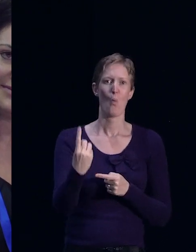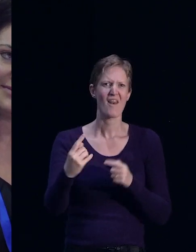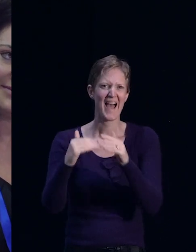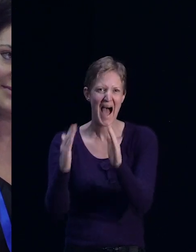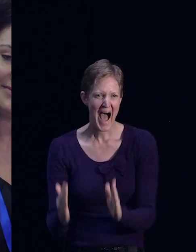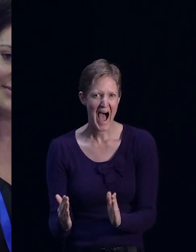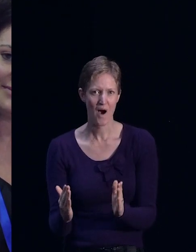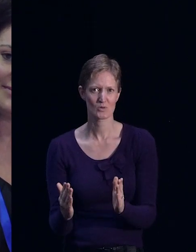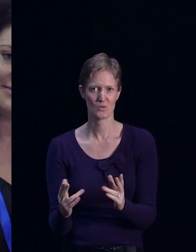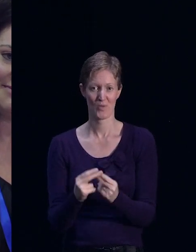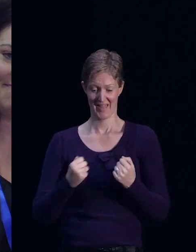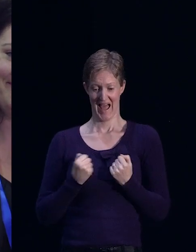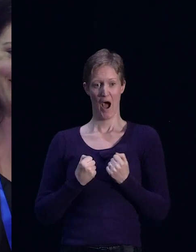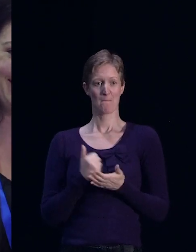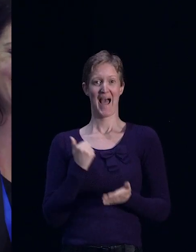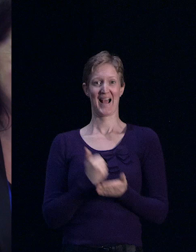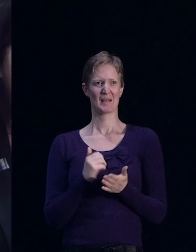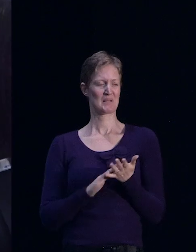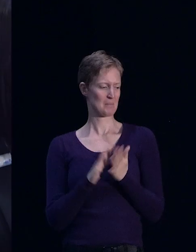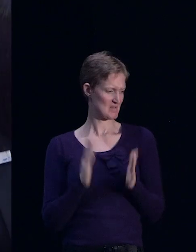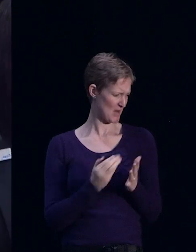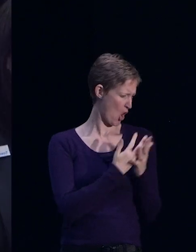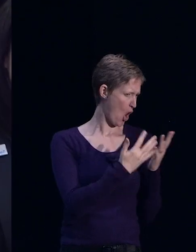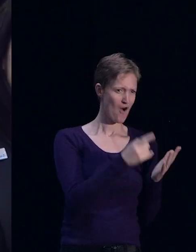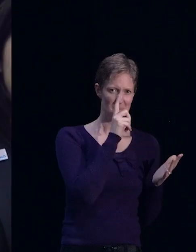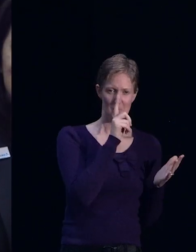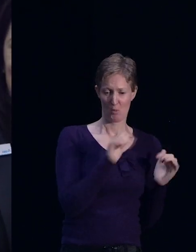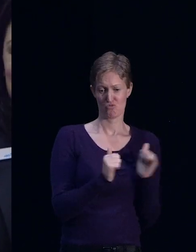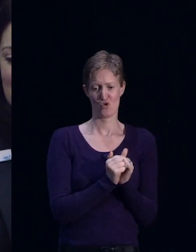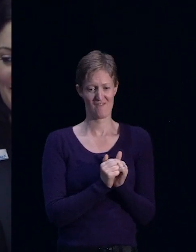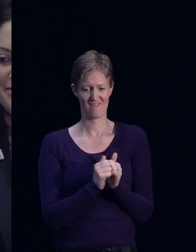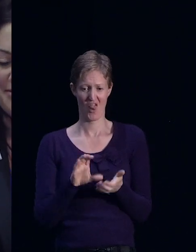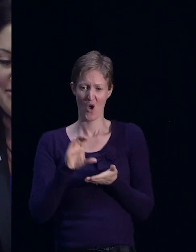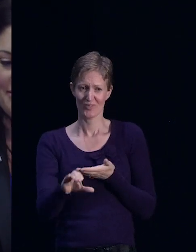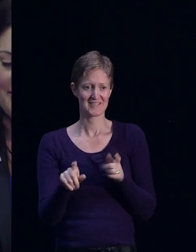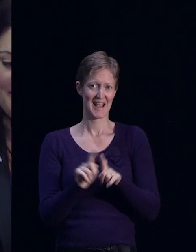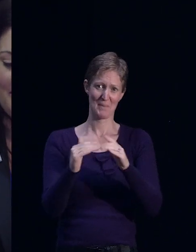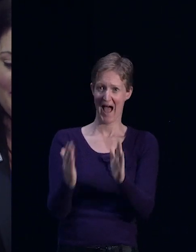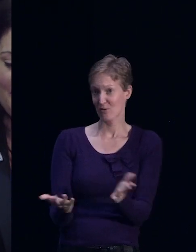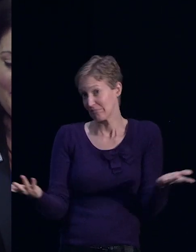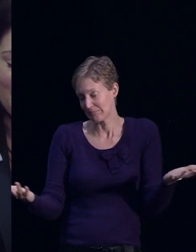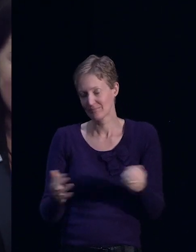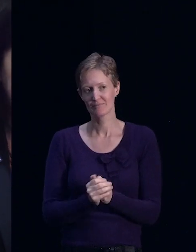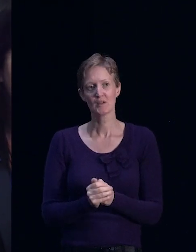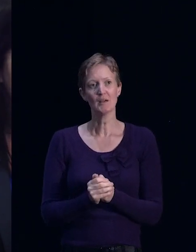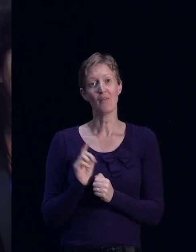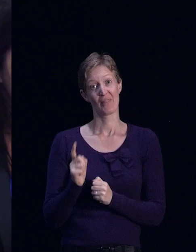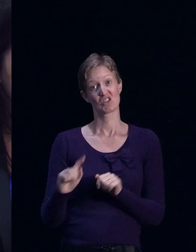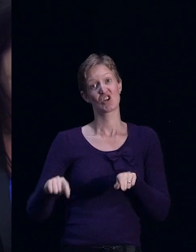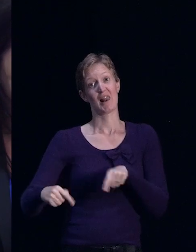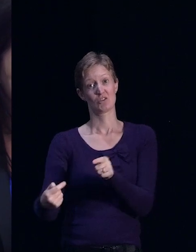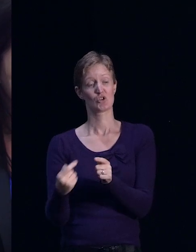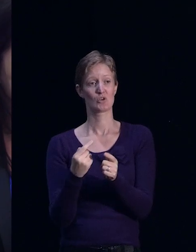This is just with us. So I had to think, well, there's been other people going for the same property as well. So that's, that's the challenge. We've got lots, yeah, lots of